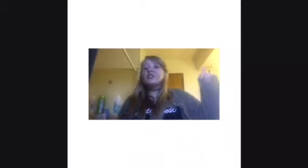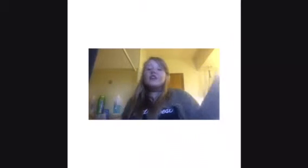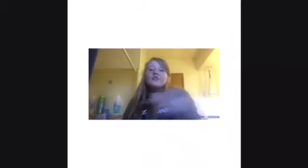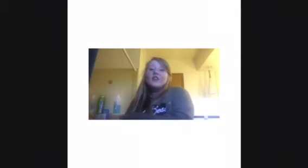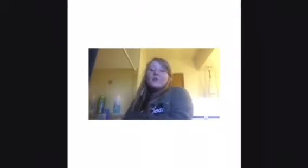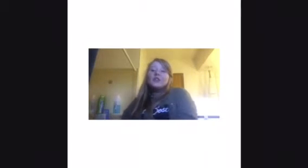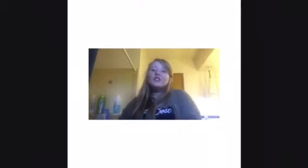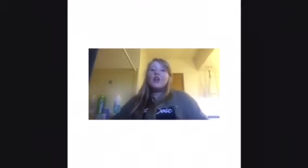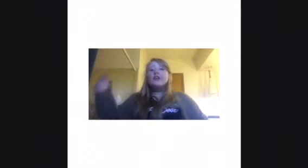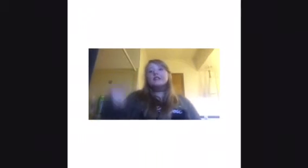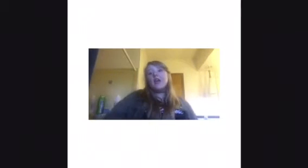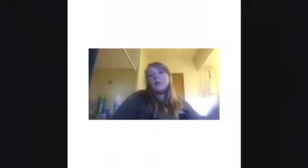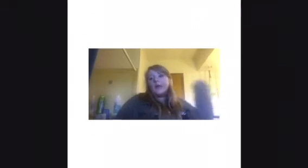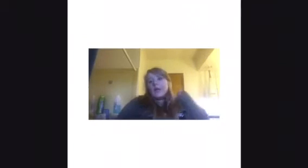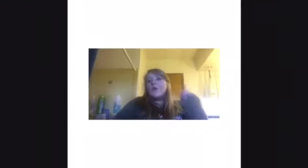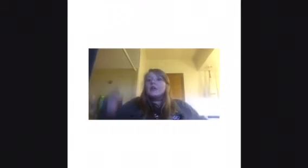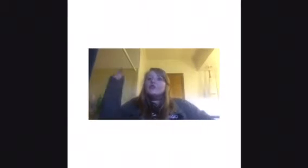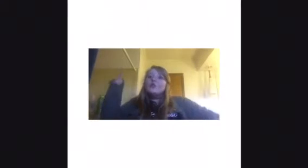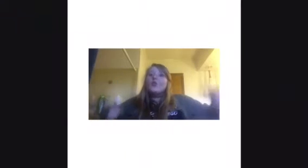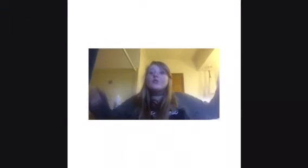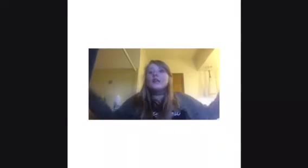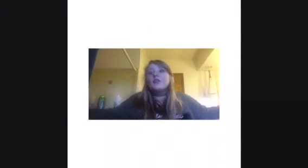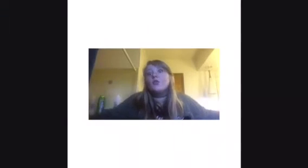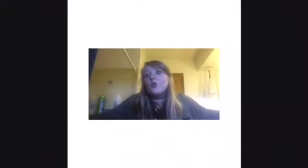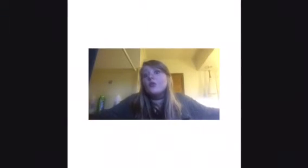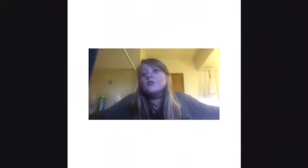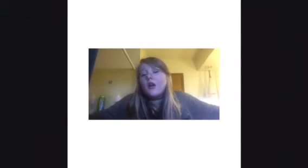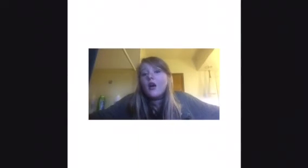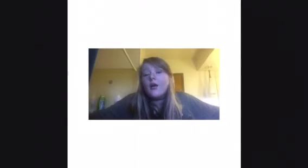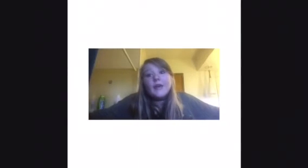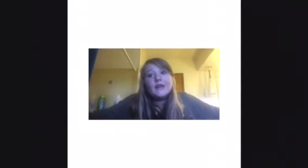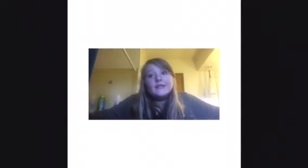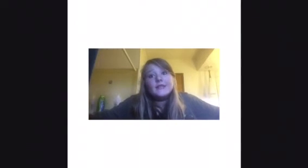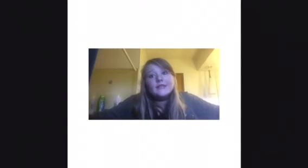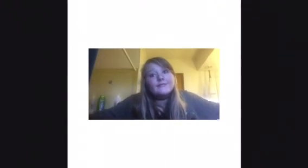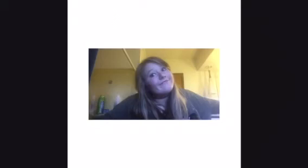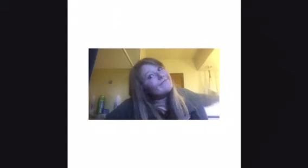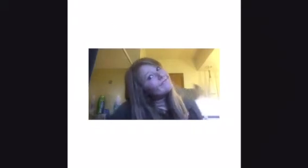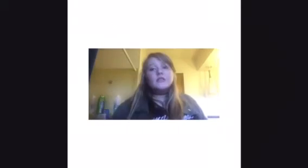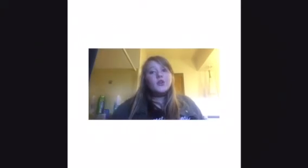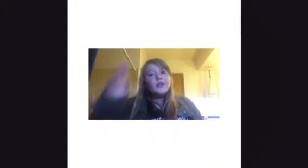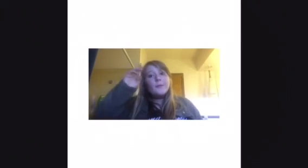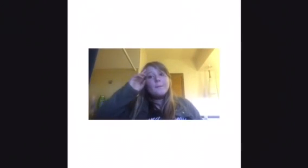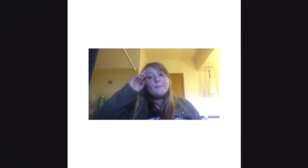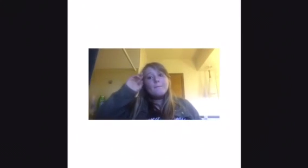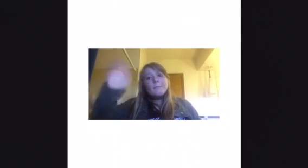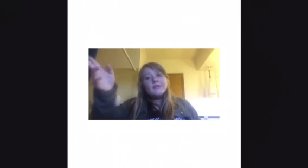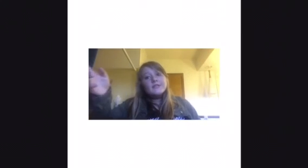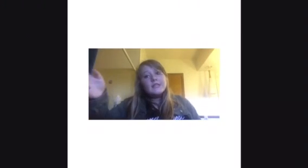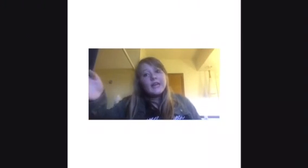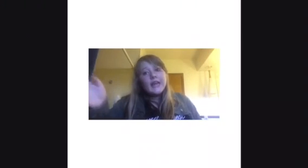to share this video, because sharing is caring and caring, because unicorns and unicorns are amazing. This is Vivian, signing out.